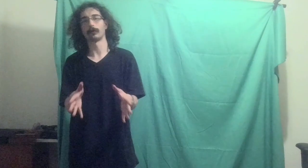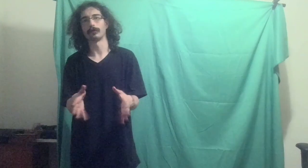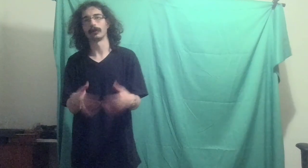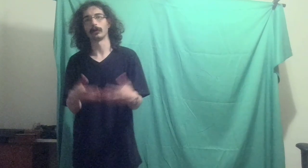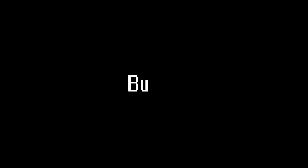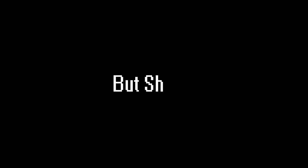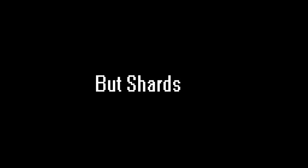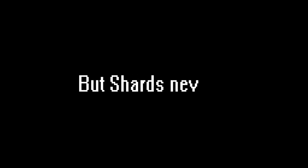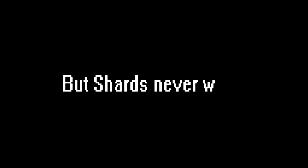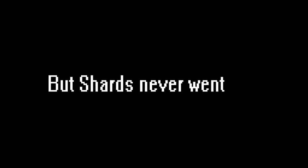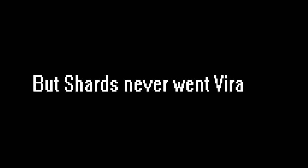video.